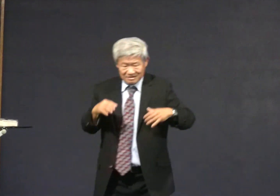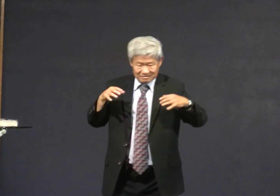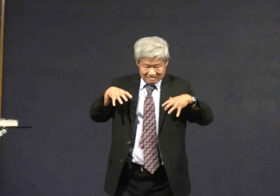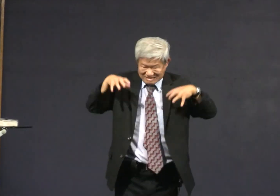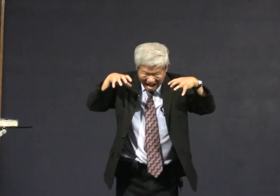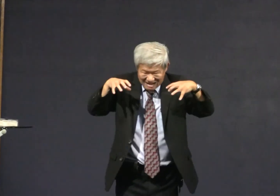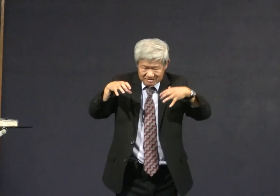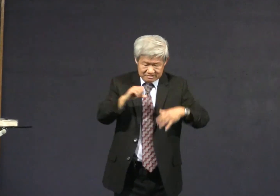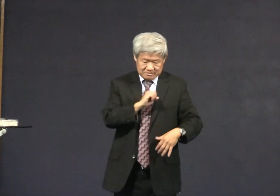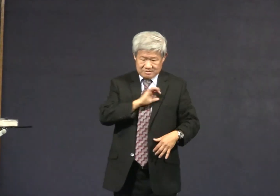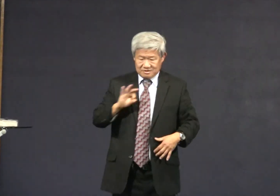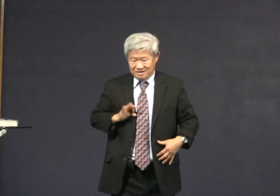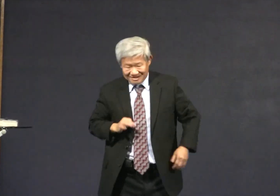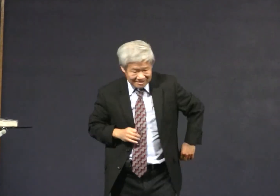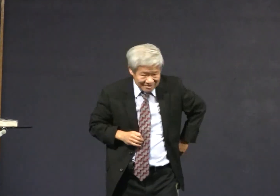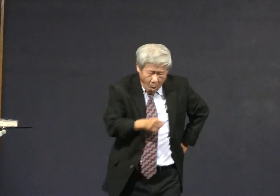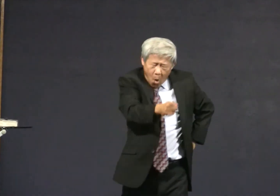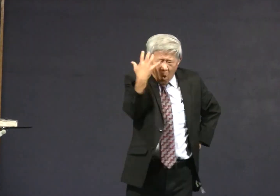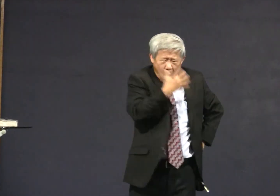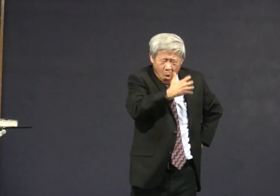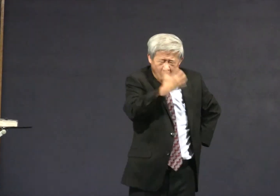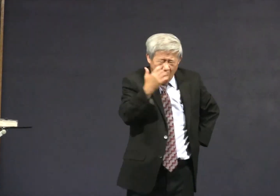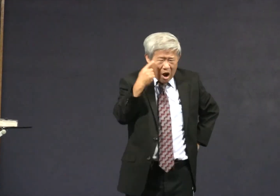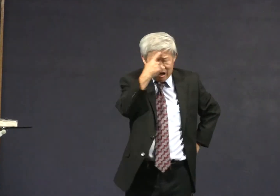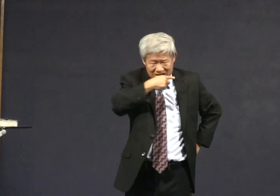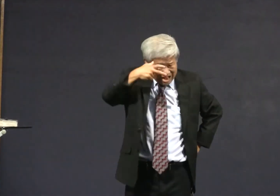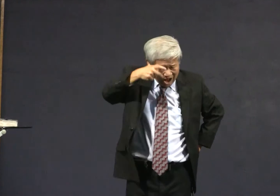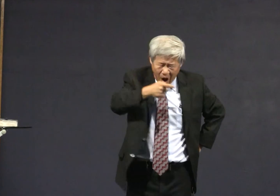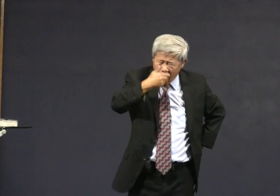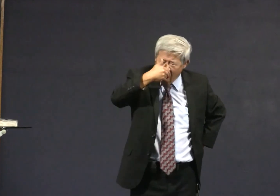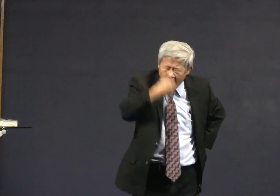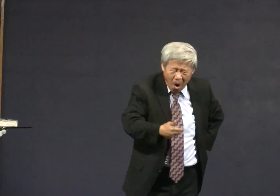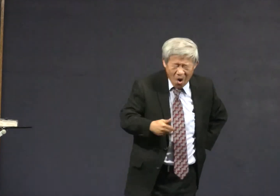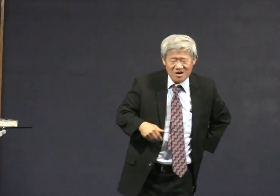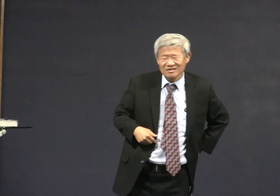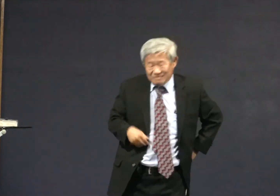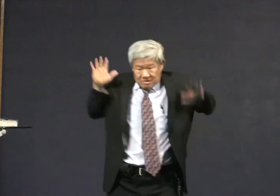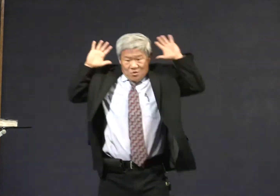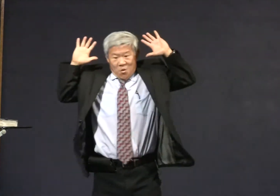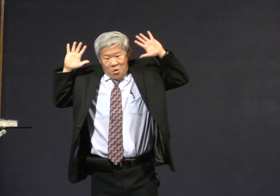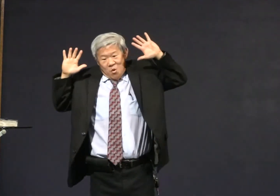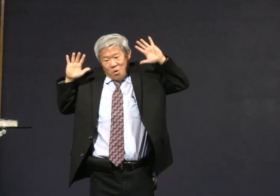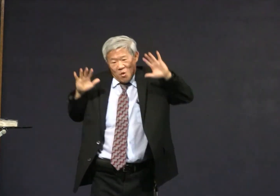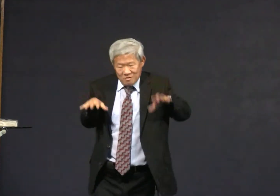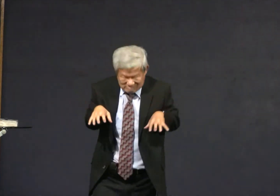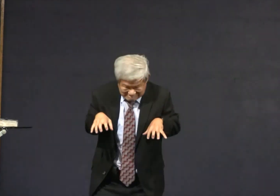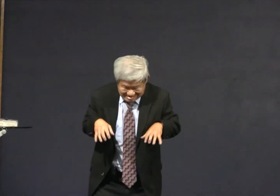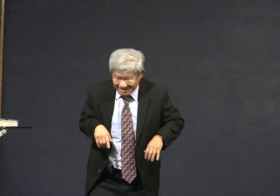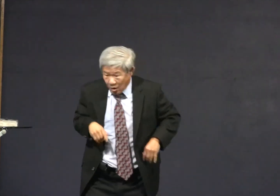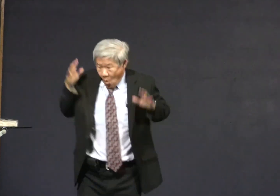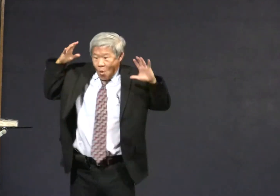so instead of carving a scary pumpkin face oh that looks great that looks like a devil